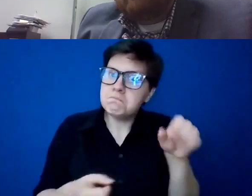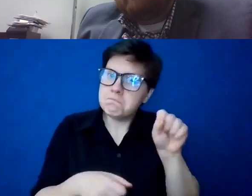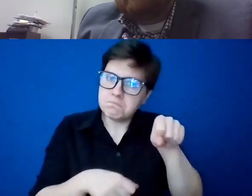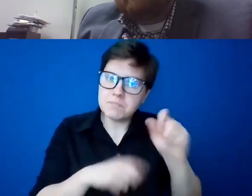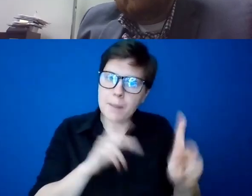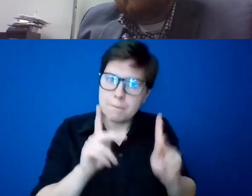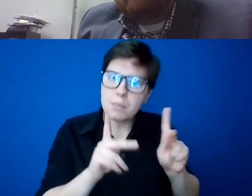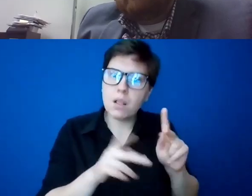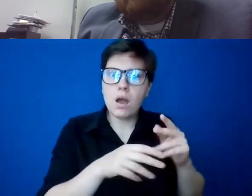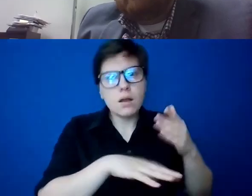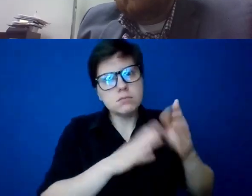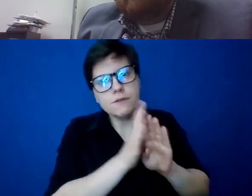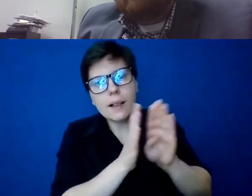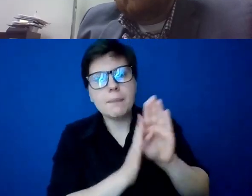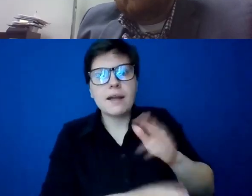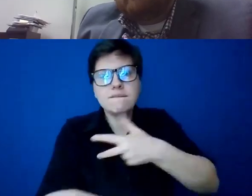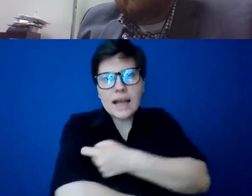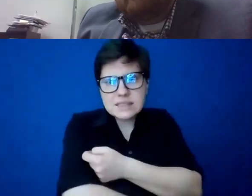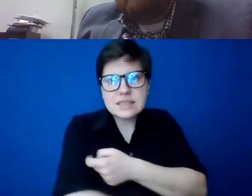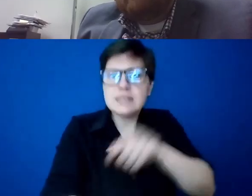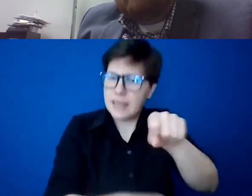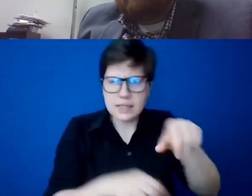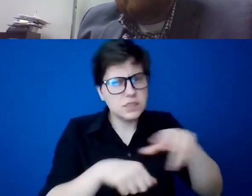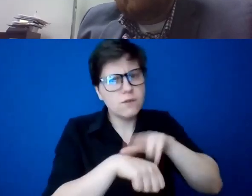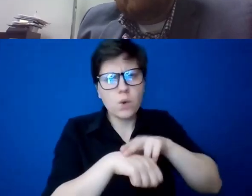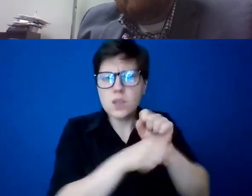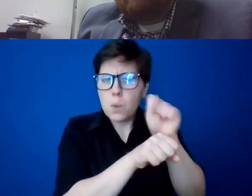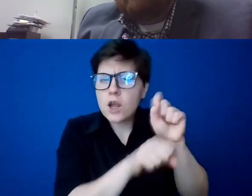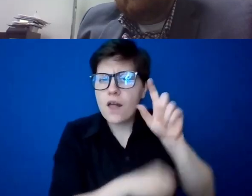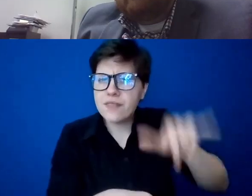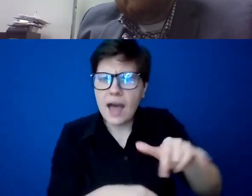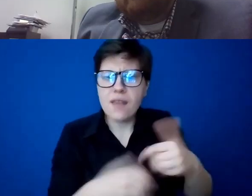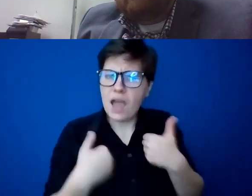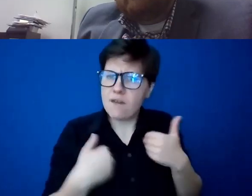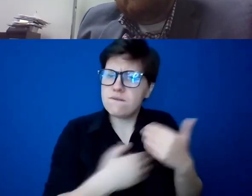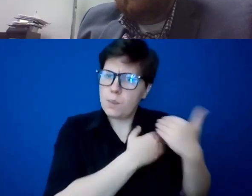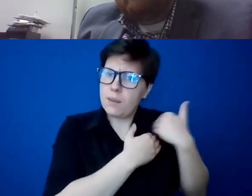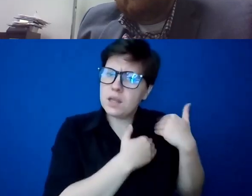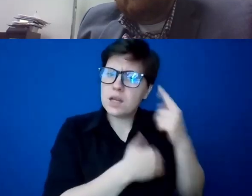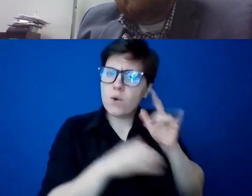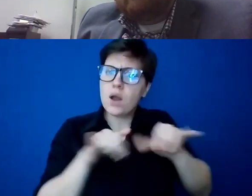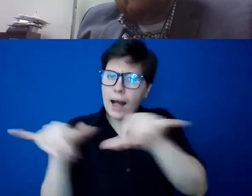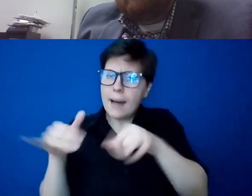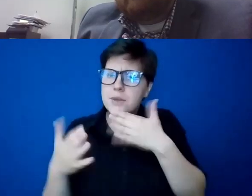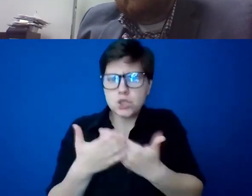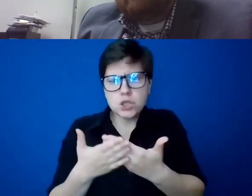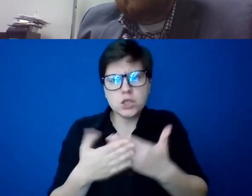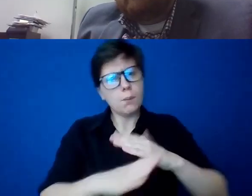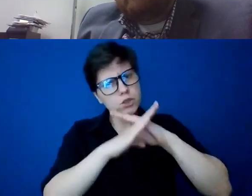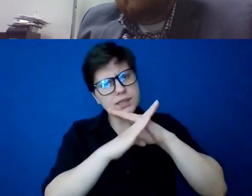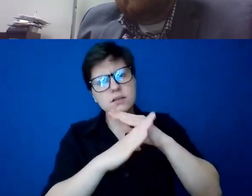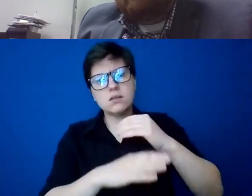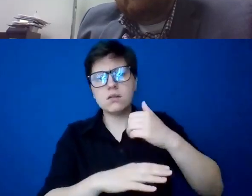getting vaccines, et cetera, they are working on that. And we have responsibility for the common good to make sure we're protecting